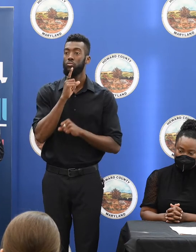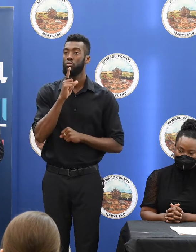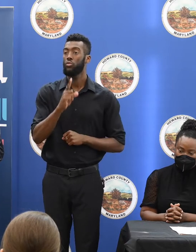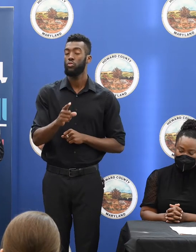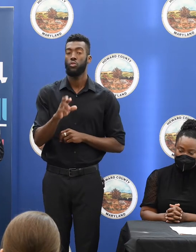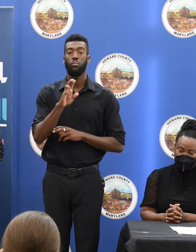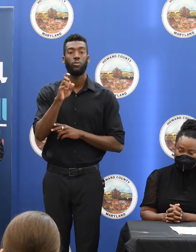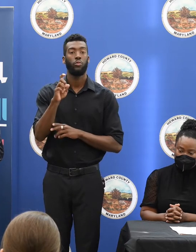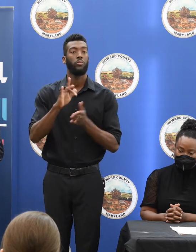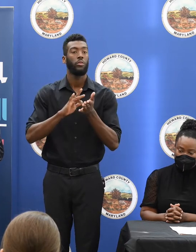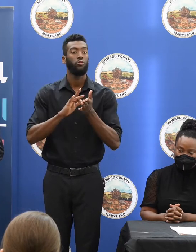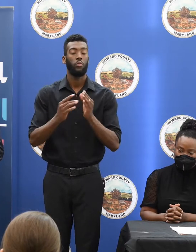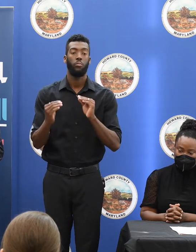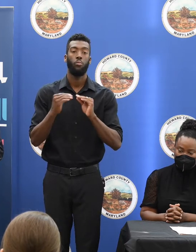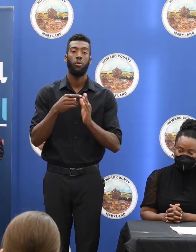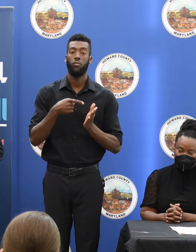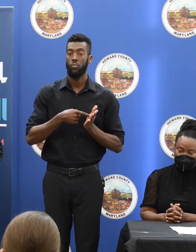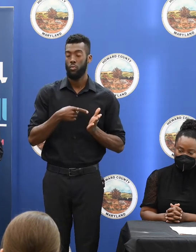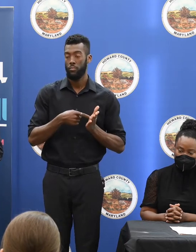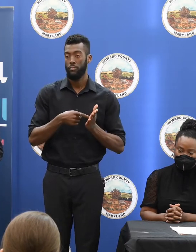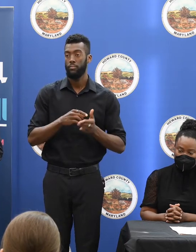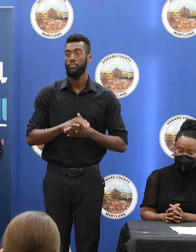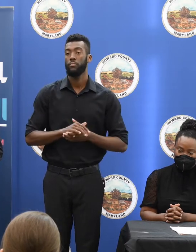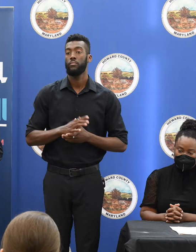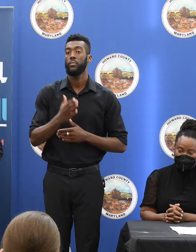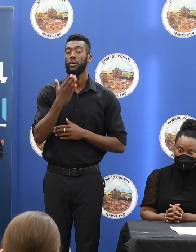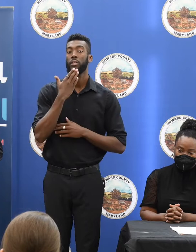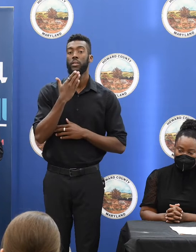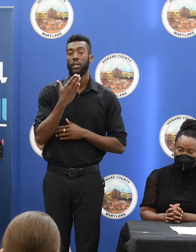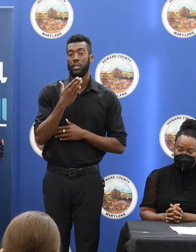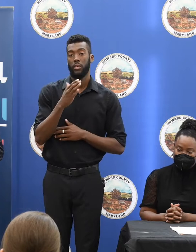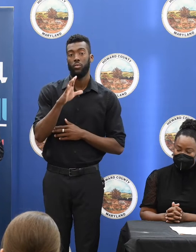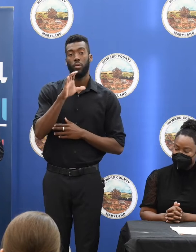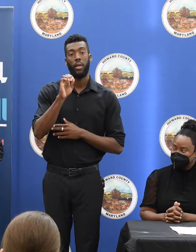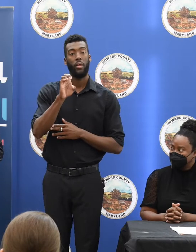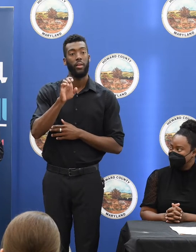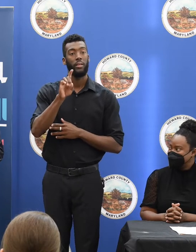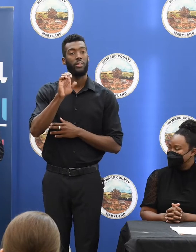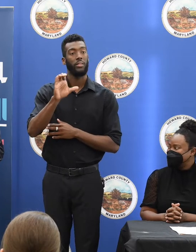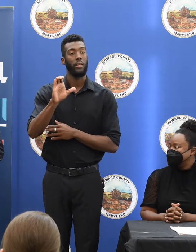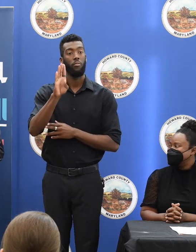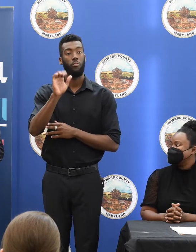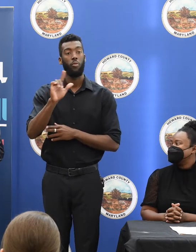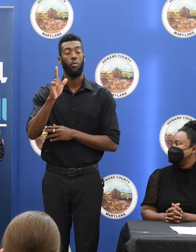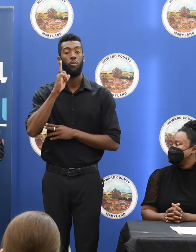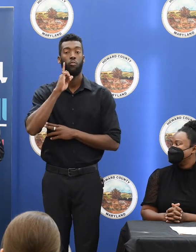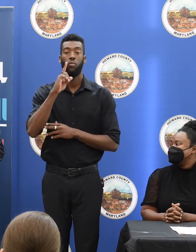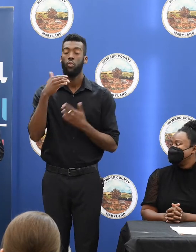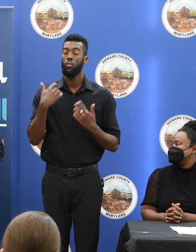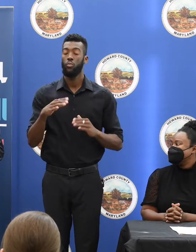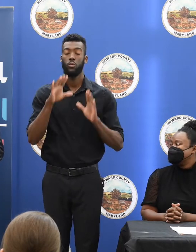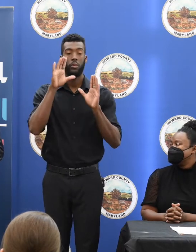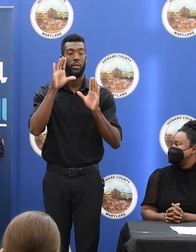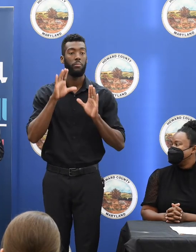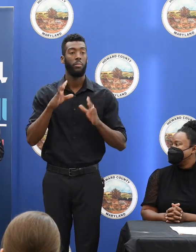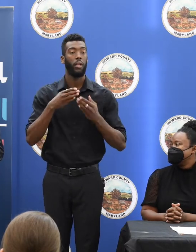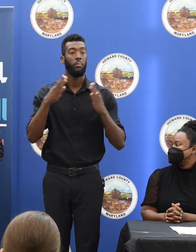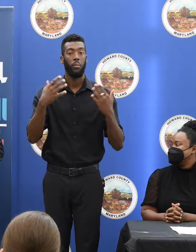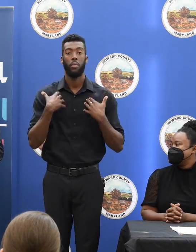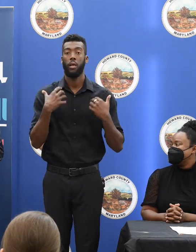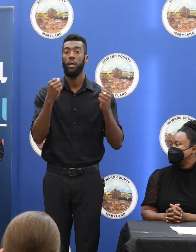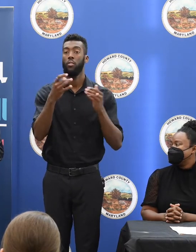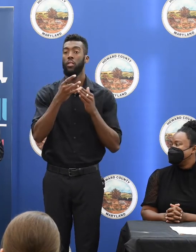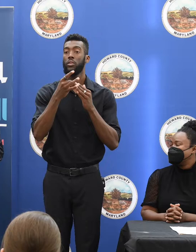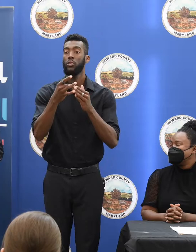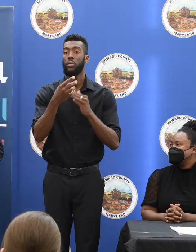drugs more affordable, and I thank you County Executive Ball for your tremendous public health leadership in Howard